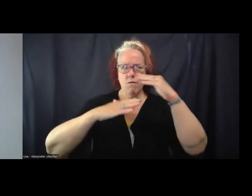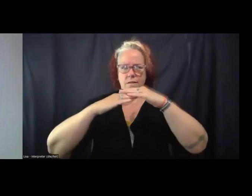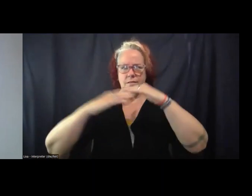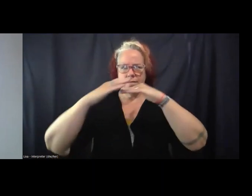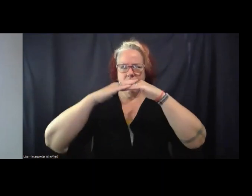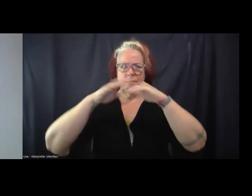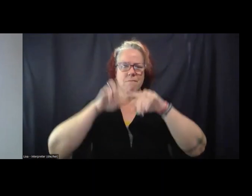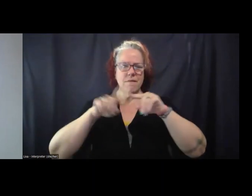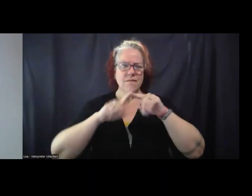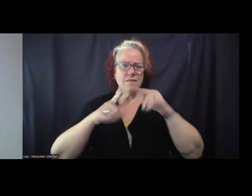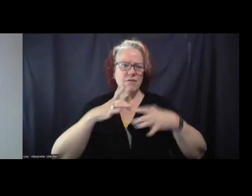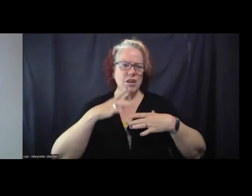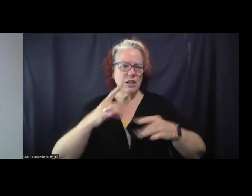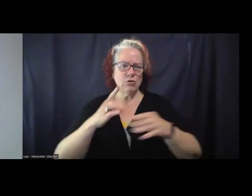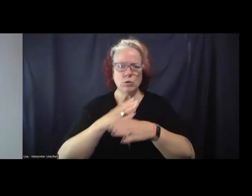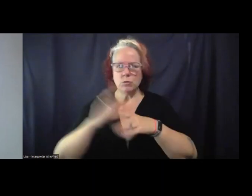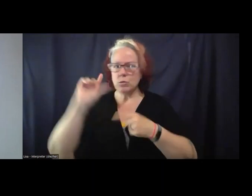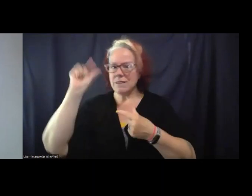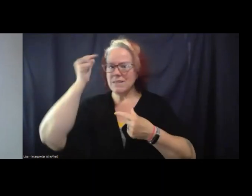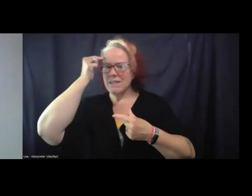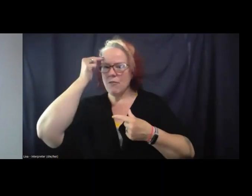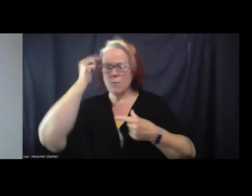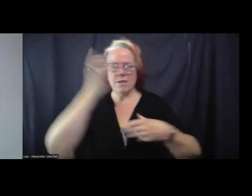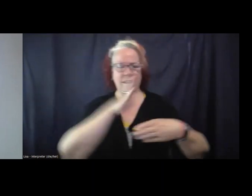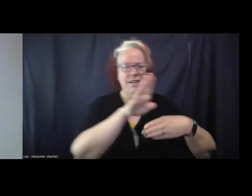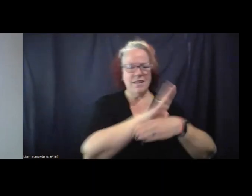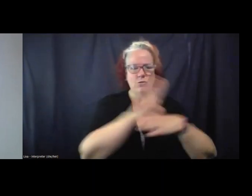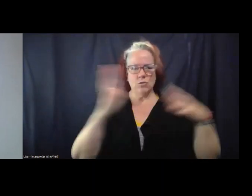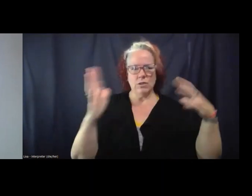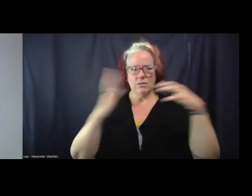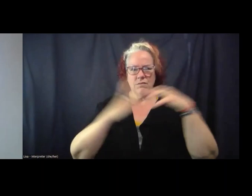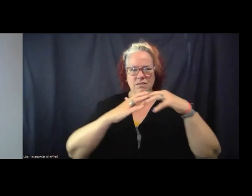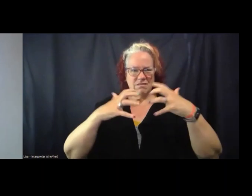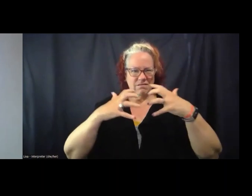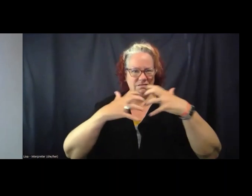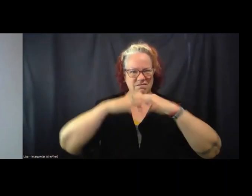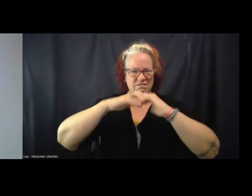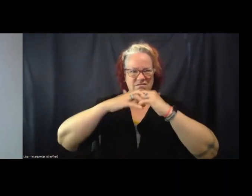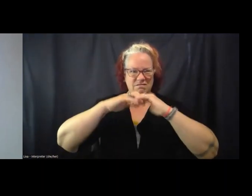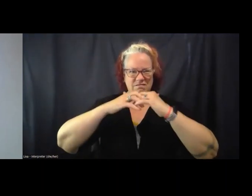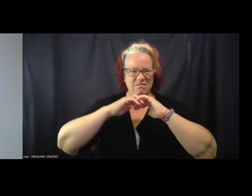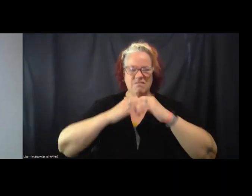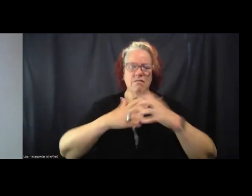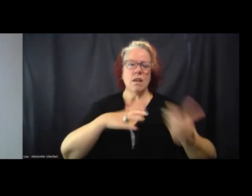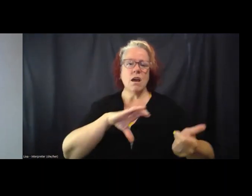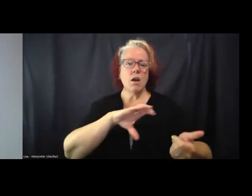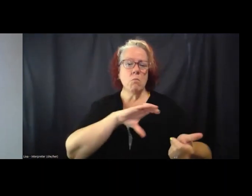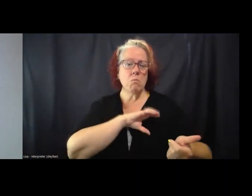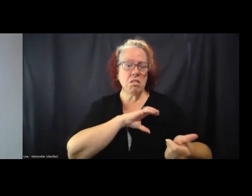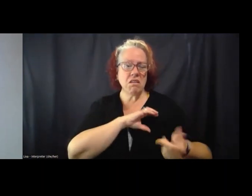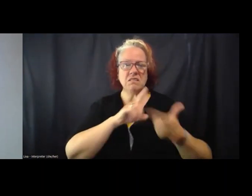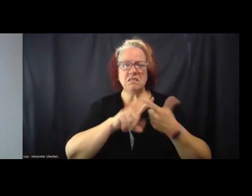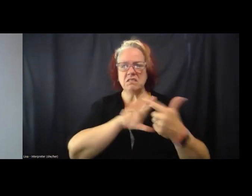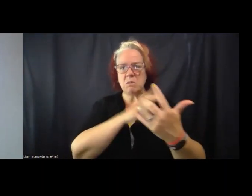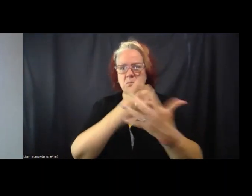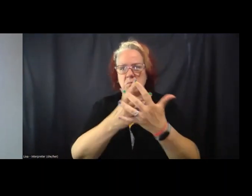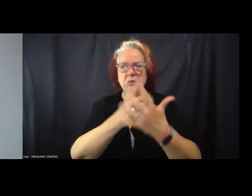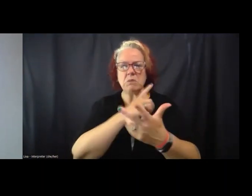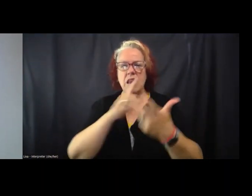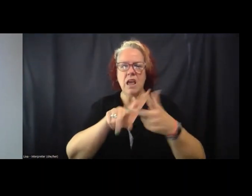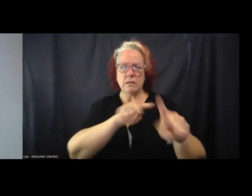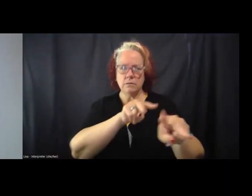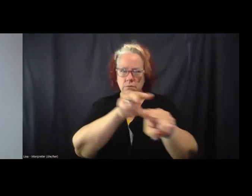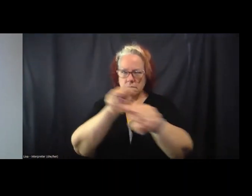government and industry that use the interlocking systems of policing, imprisonment, and surveillance